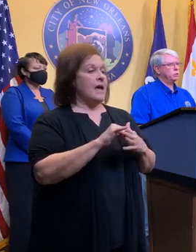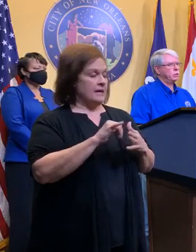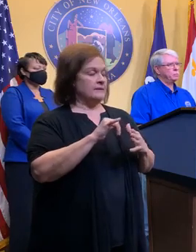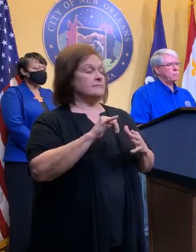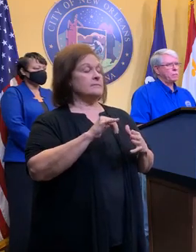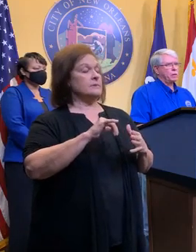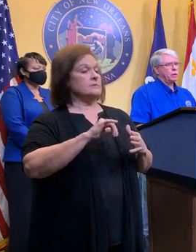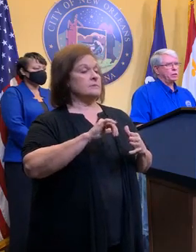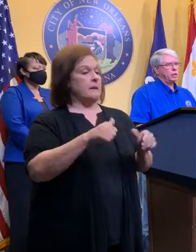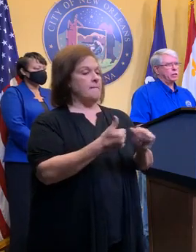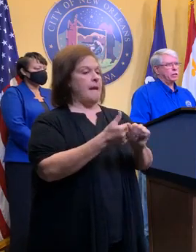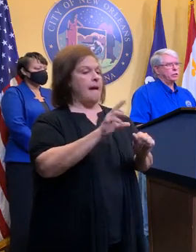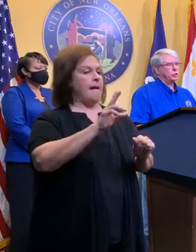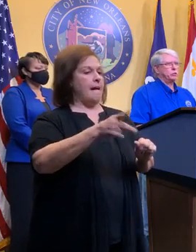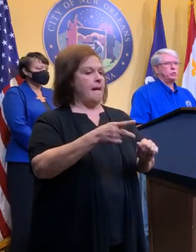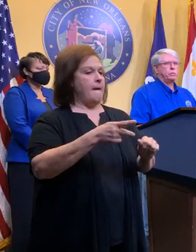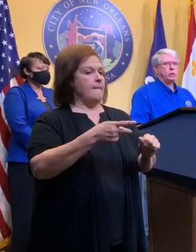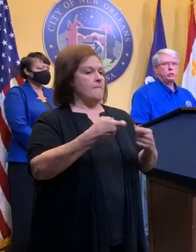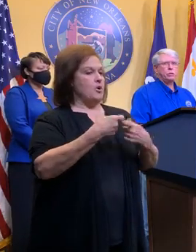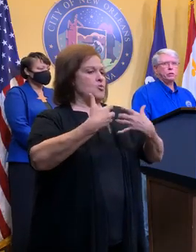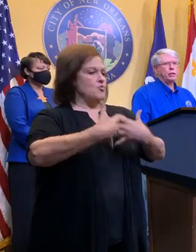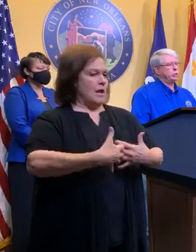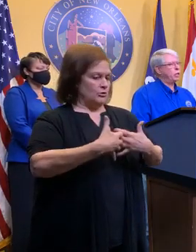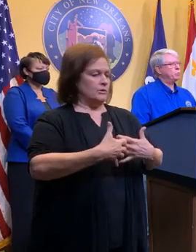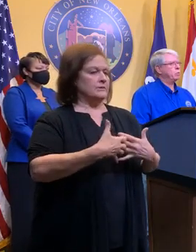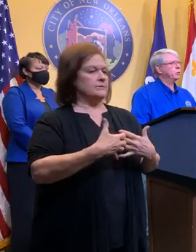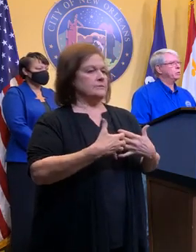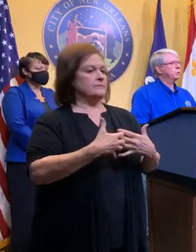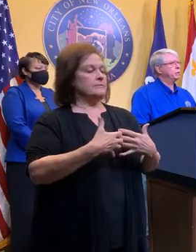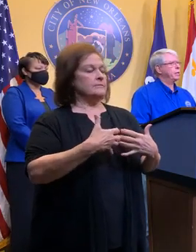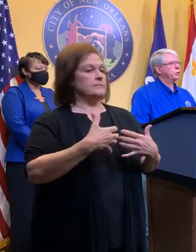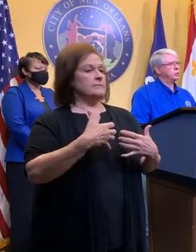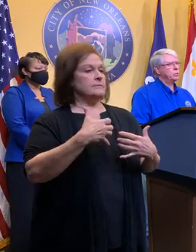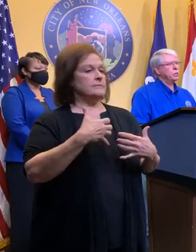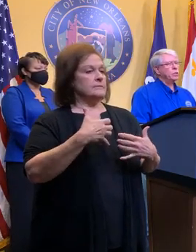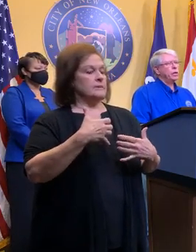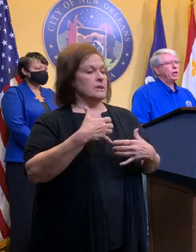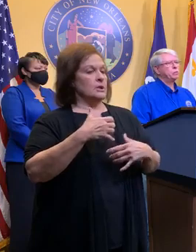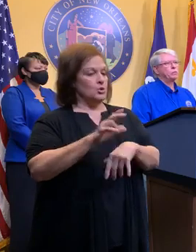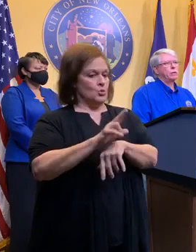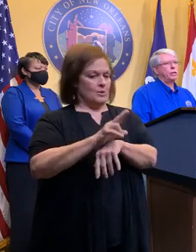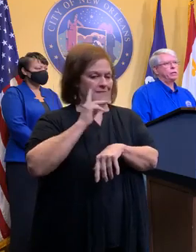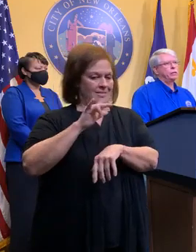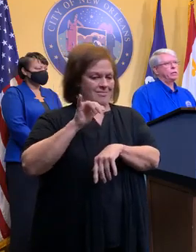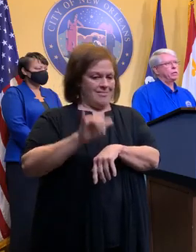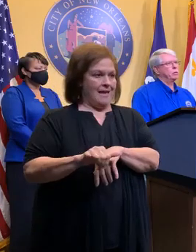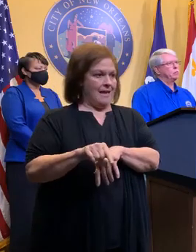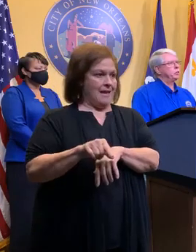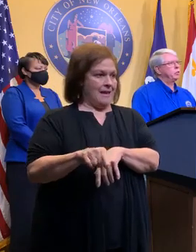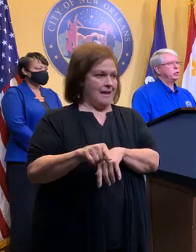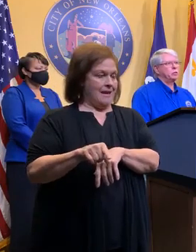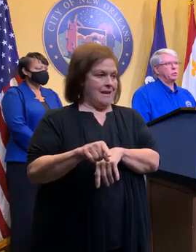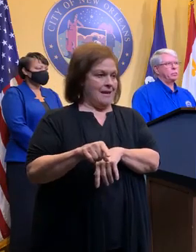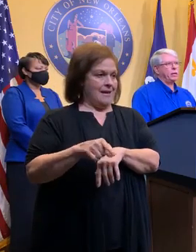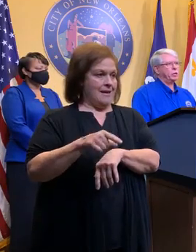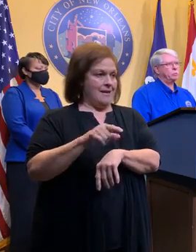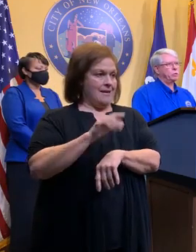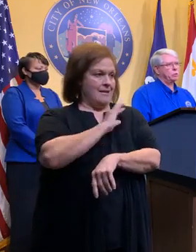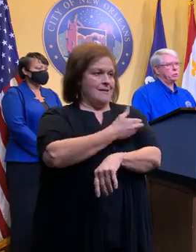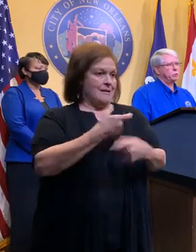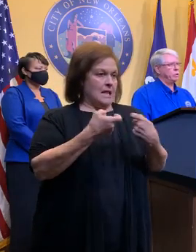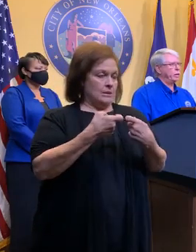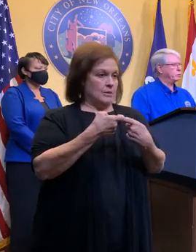Changer facility. It allows us to better utilize the capabilities of that turbine and provide a redundant